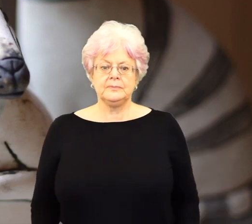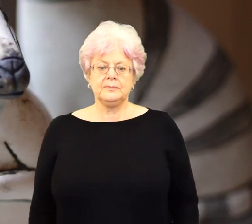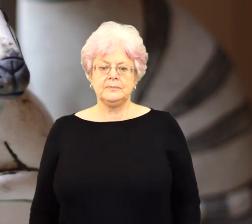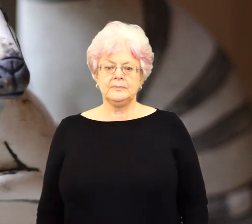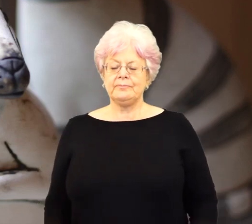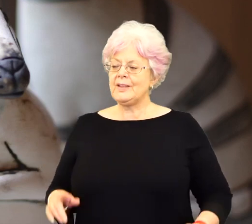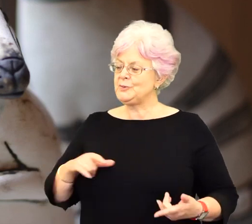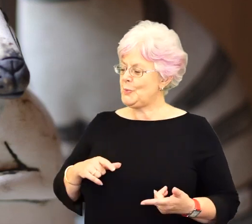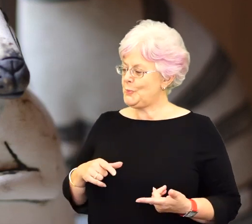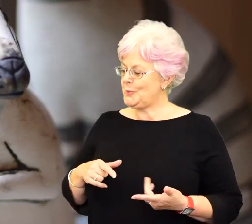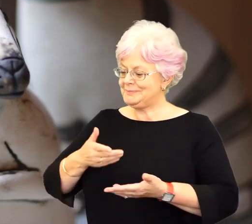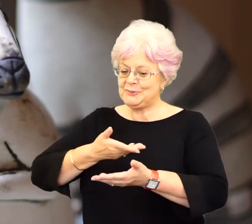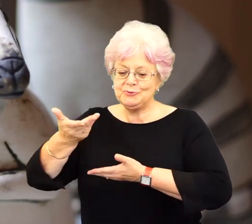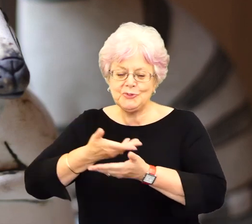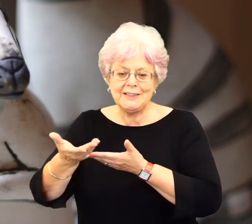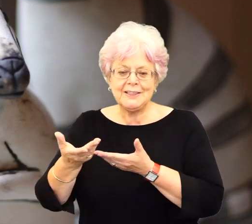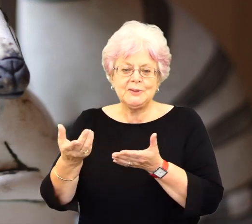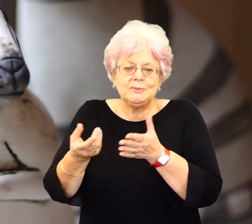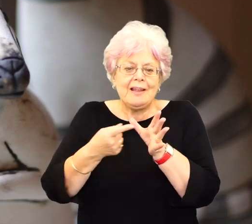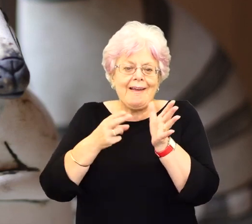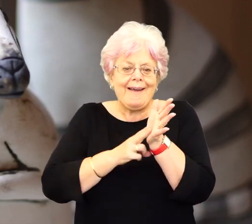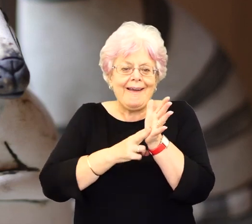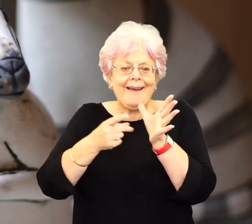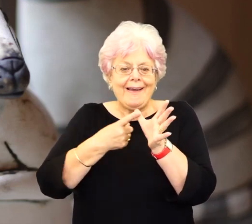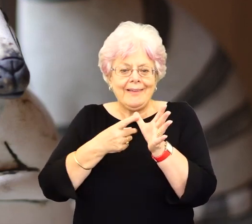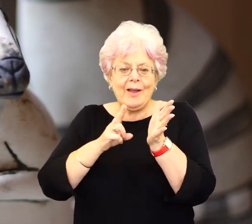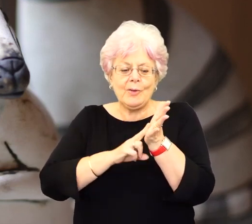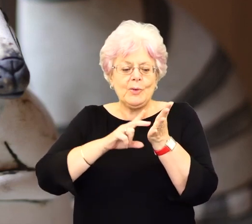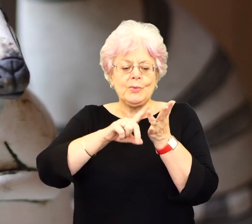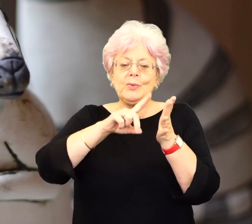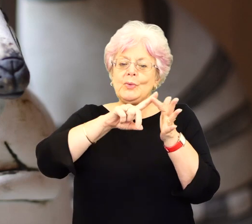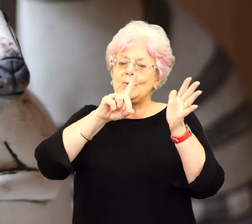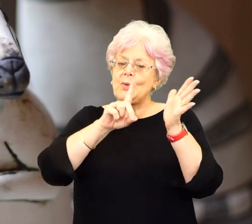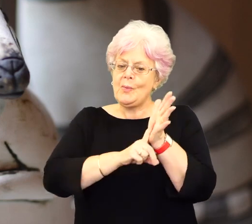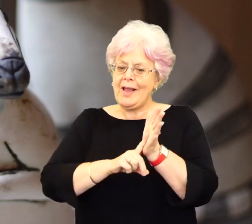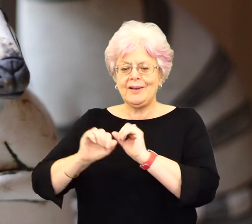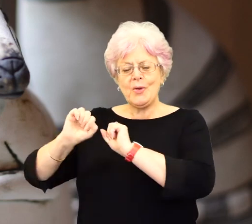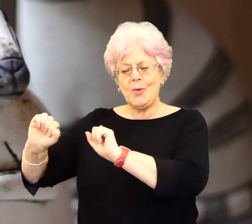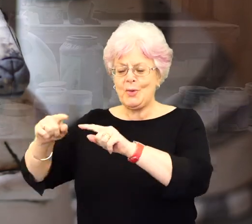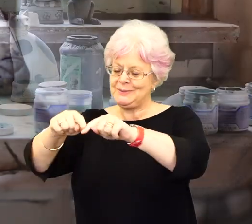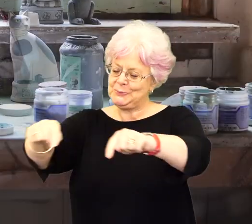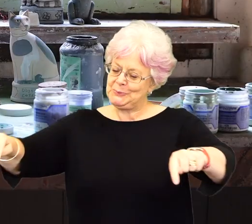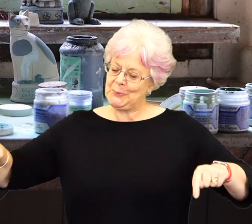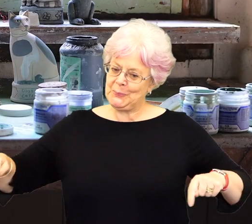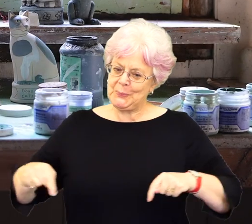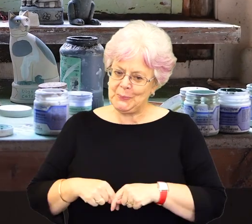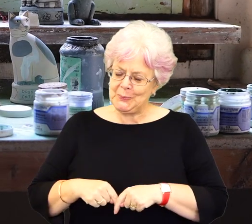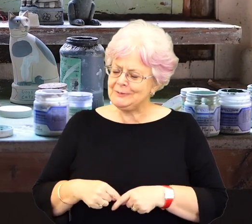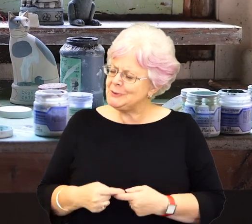There we go. Chatting to Anna Noel in Anna's studio. So can we explore a little